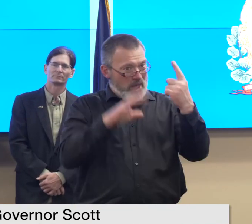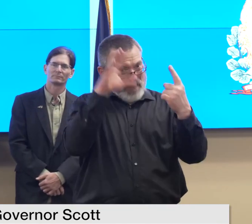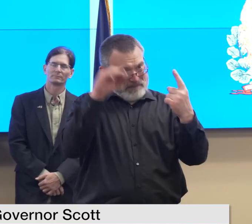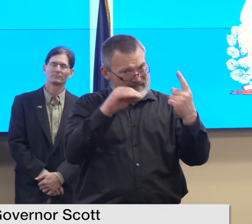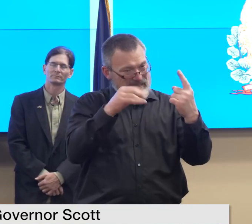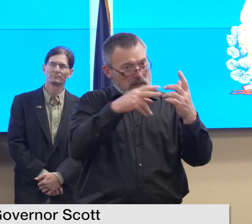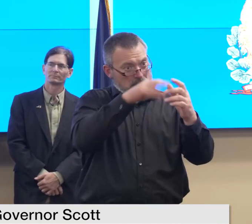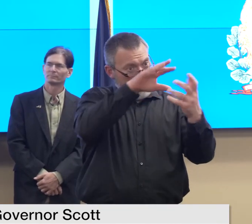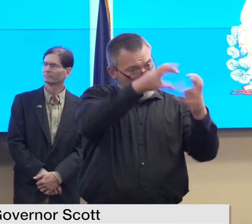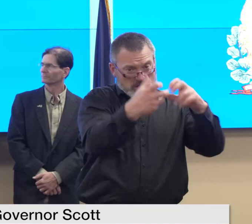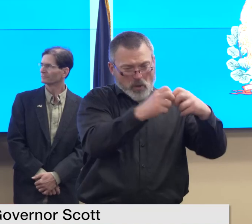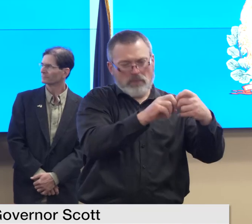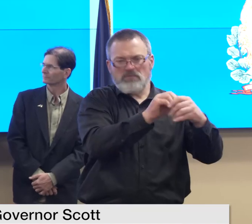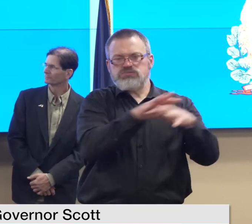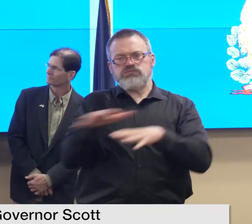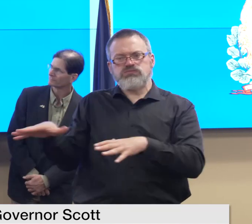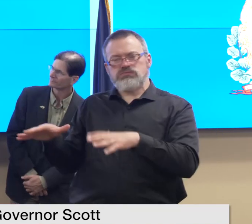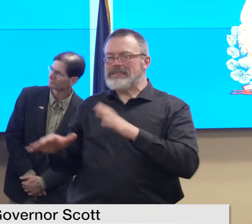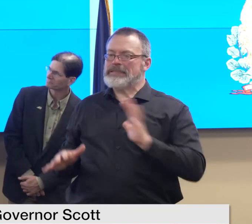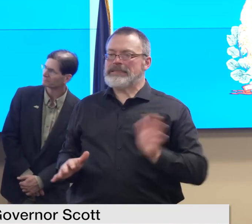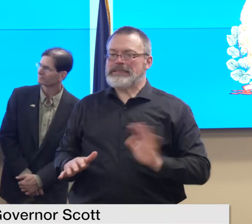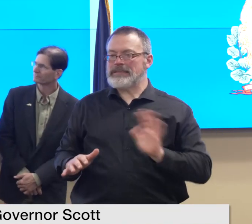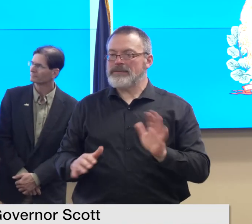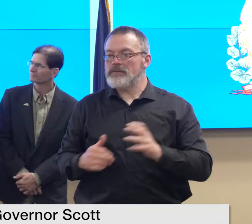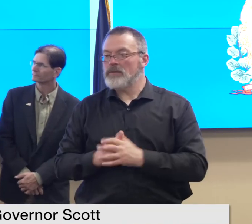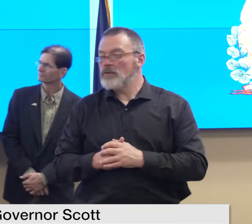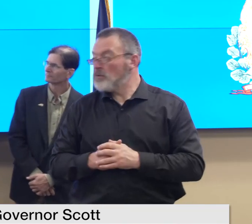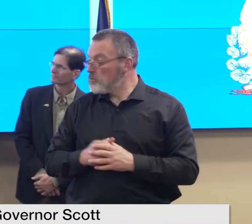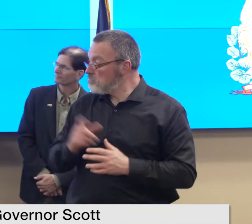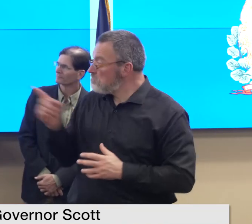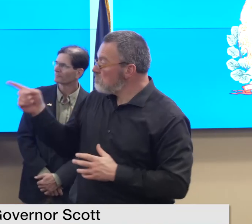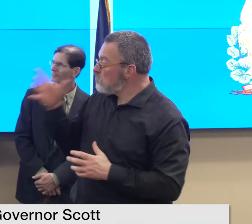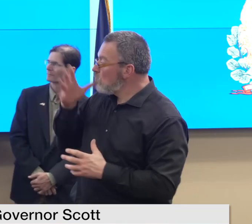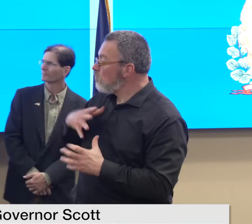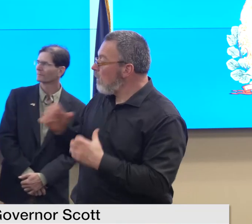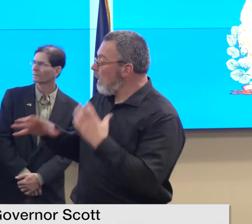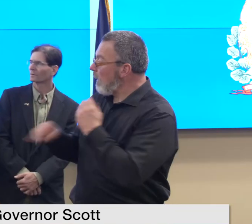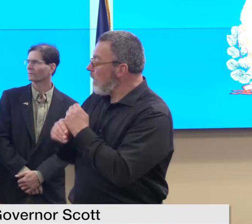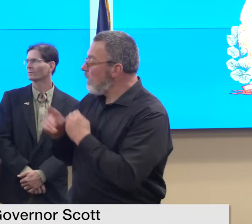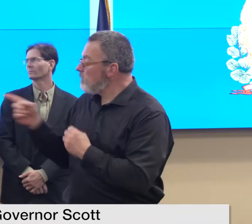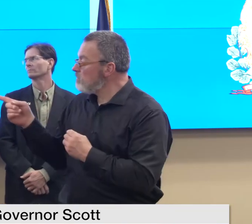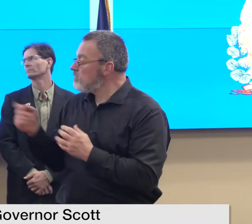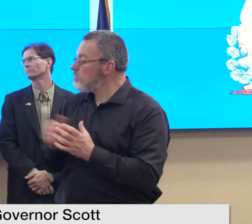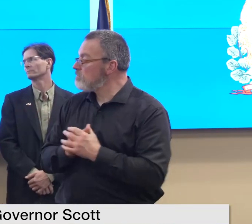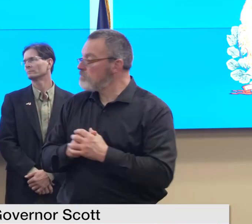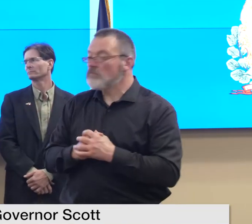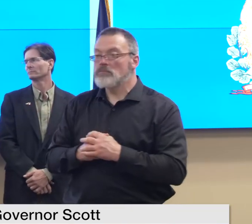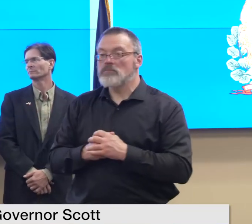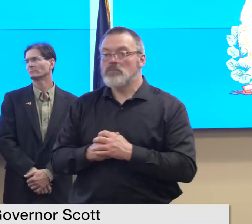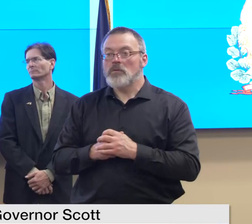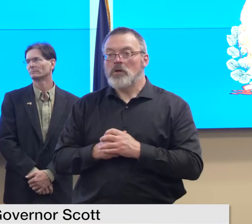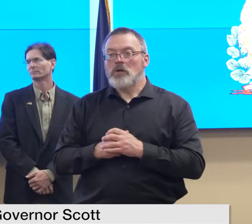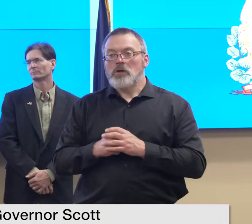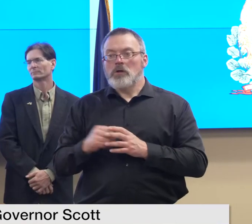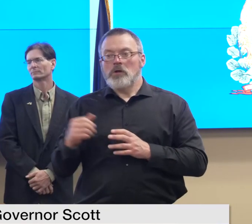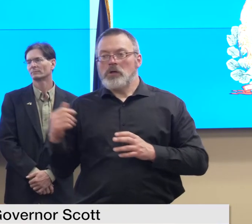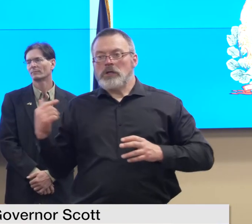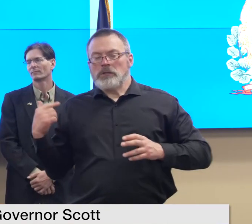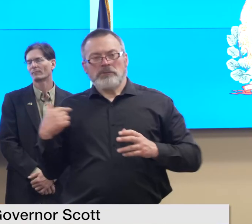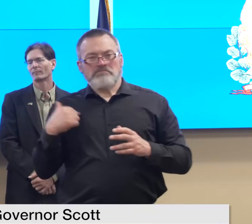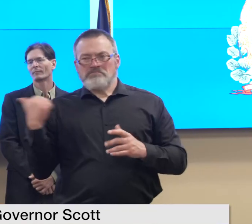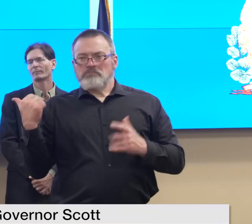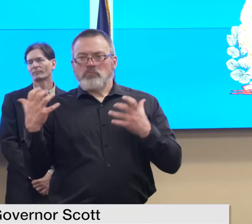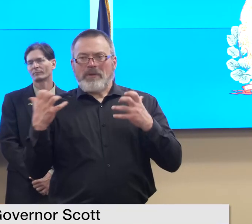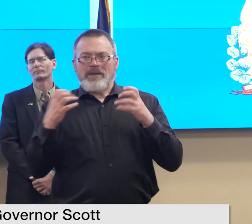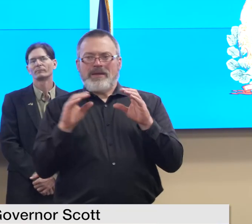that anything you want to add to any of that i think the only thing i'll clarify is that this was this is not